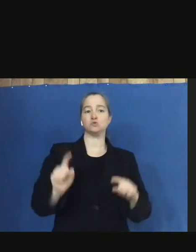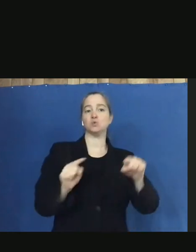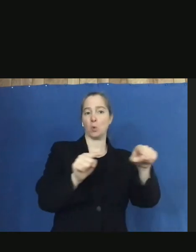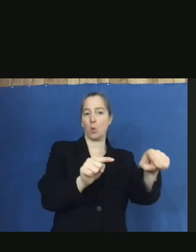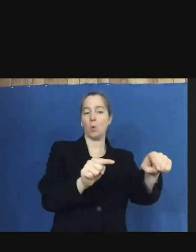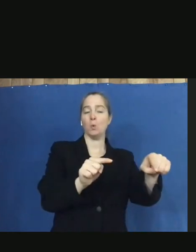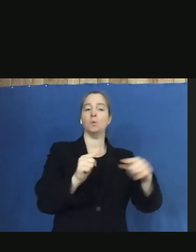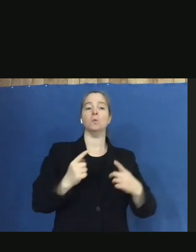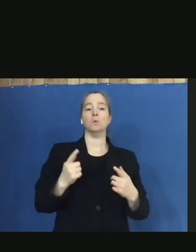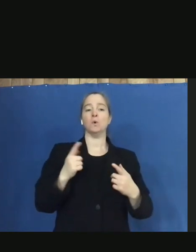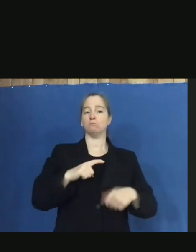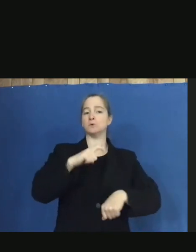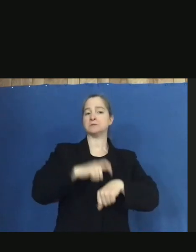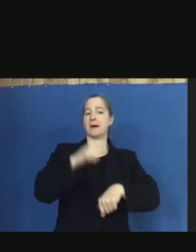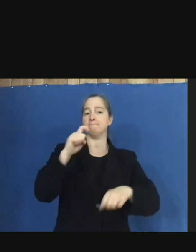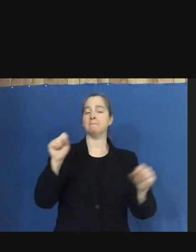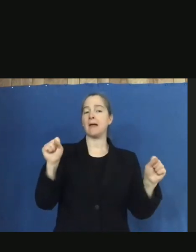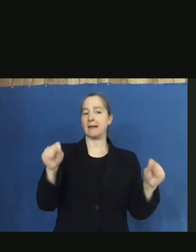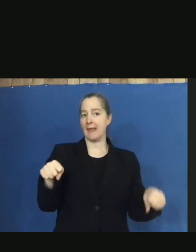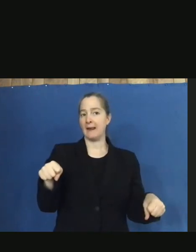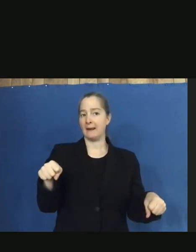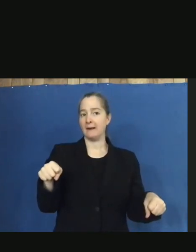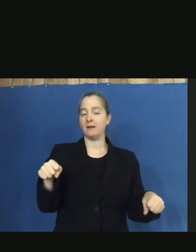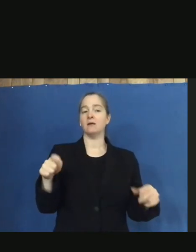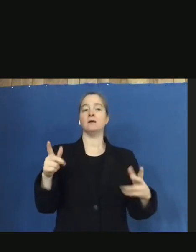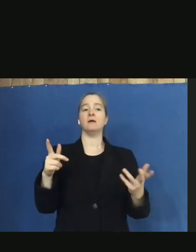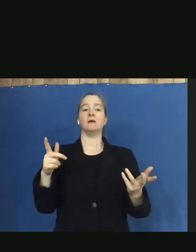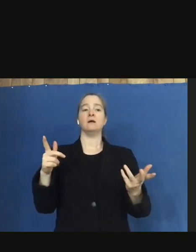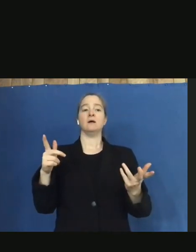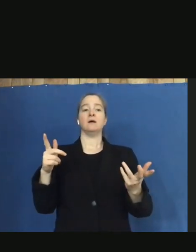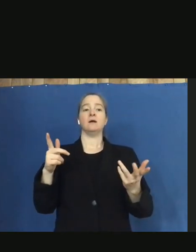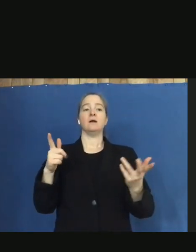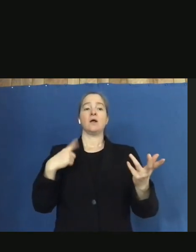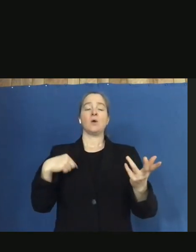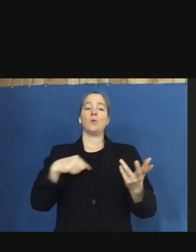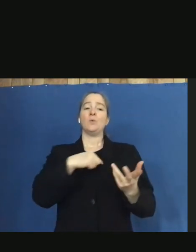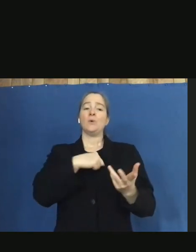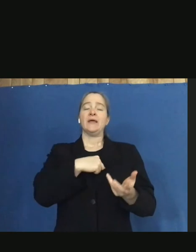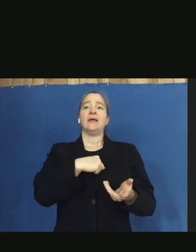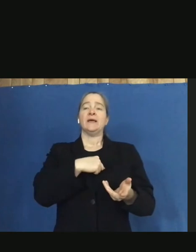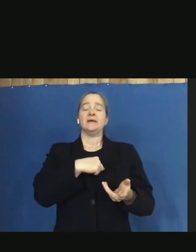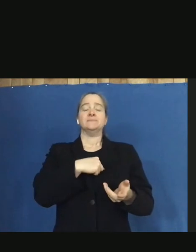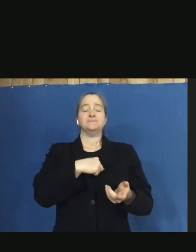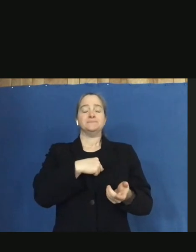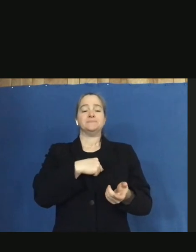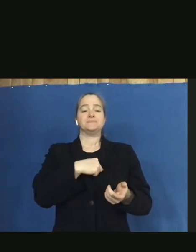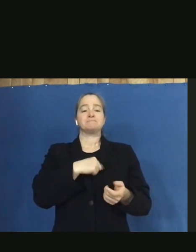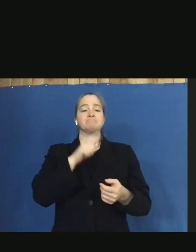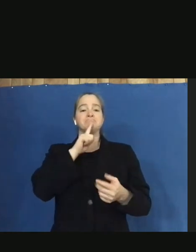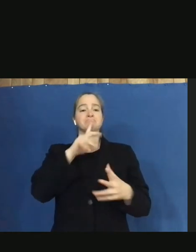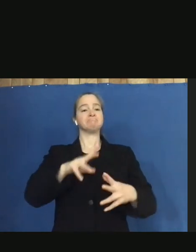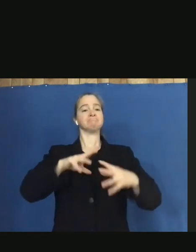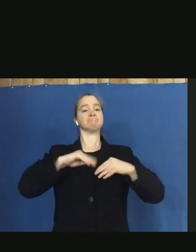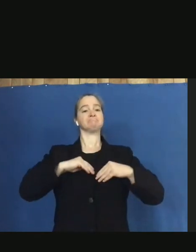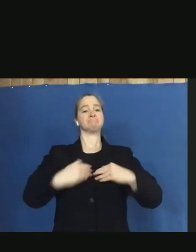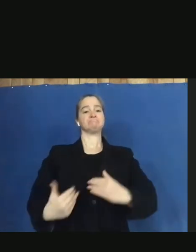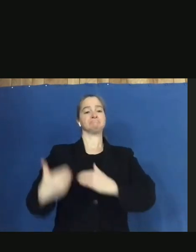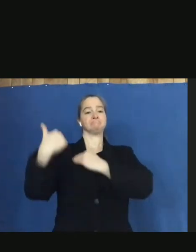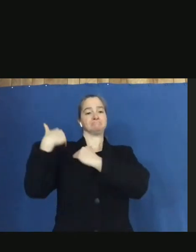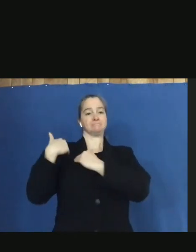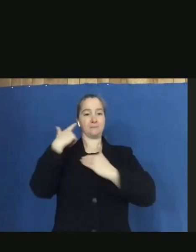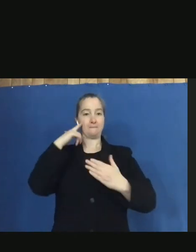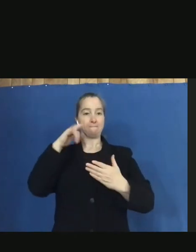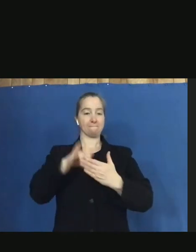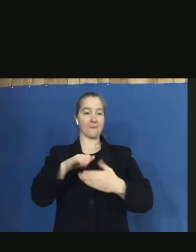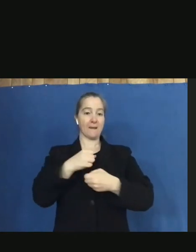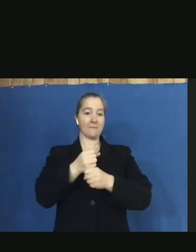to in a timely fashion. You know, we really, you know, take responsibility for this and make sure that we